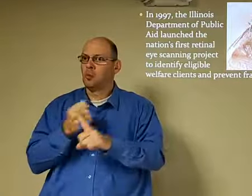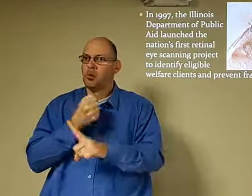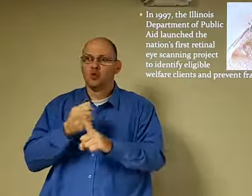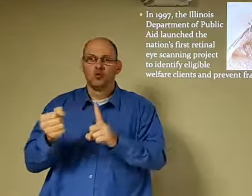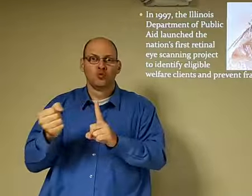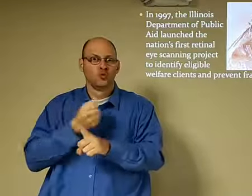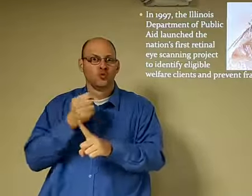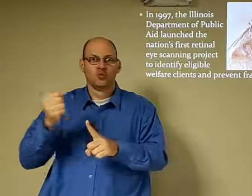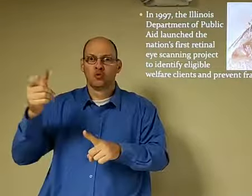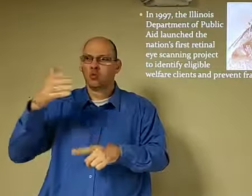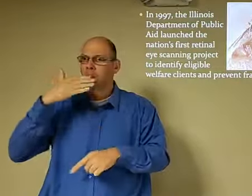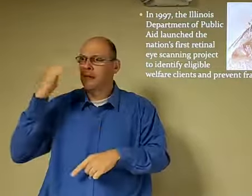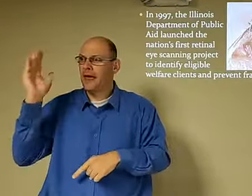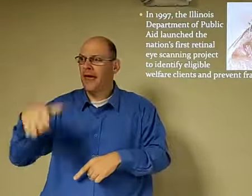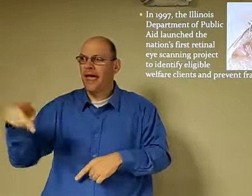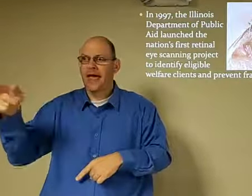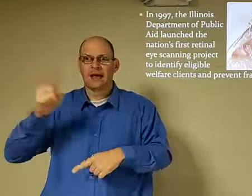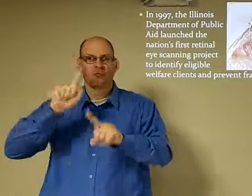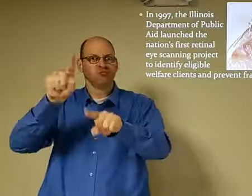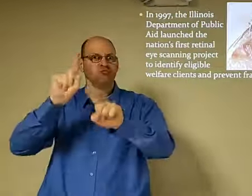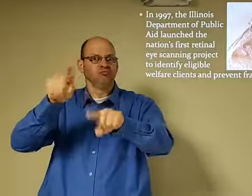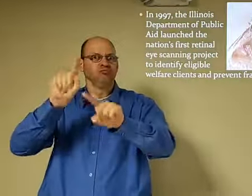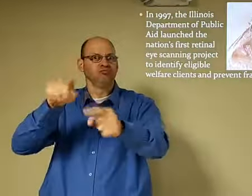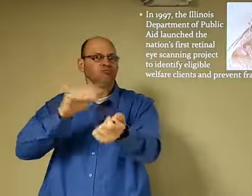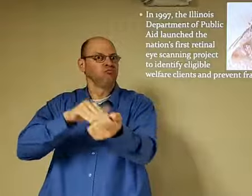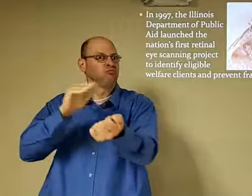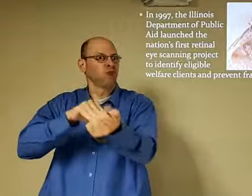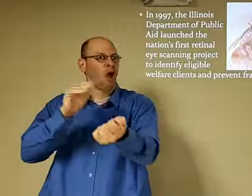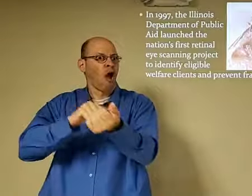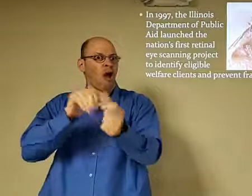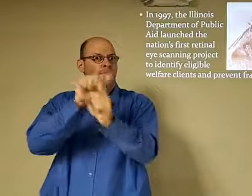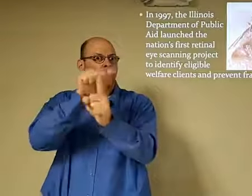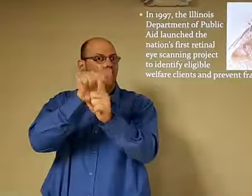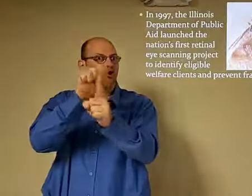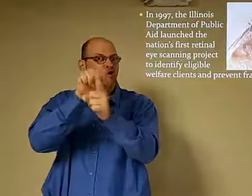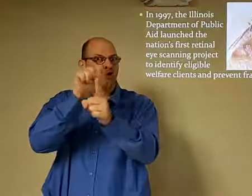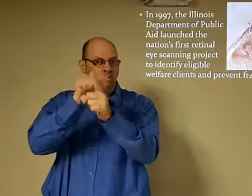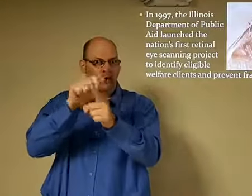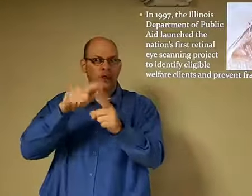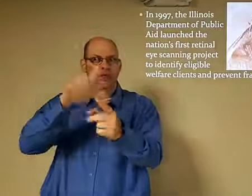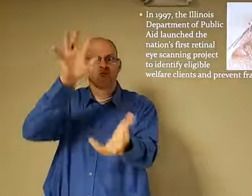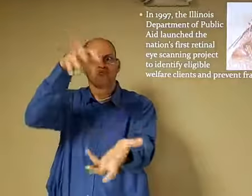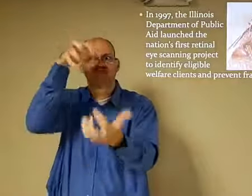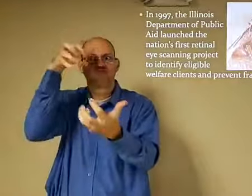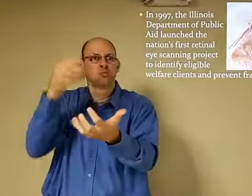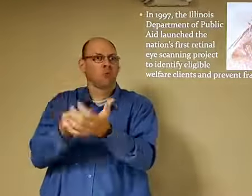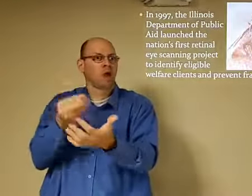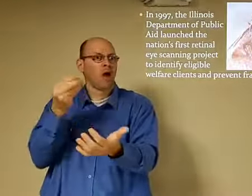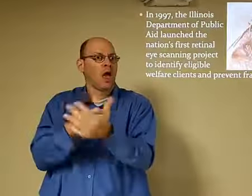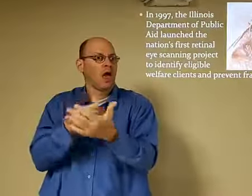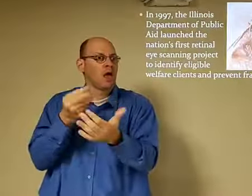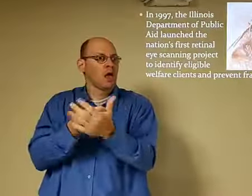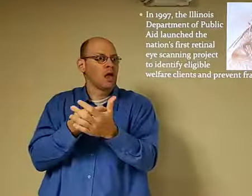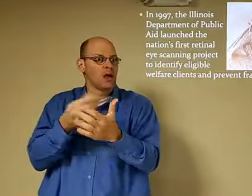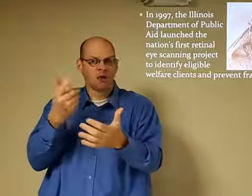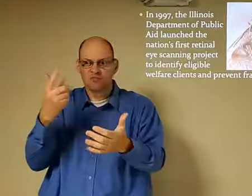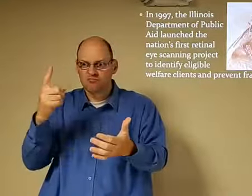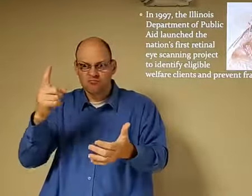know, so they would prevent that fraud. So, it was a really bad deal, you know, another thing when they'd go to the doctor and .